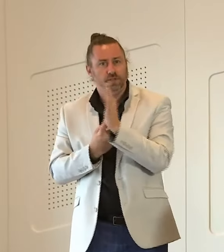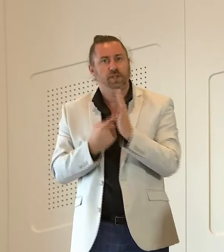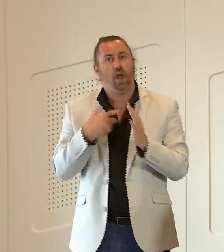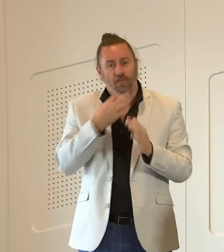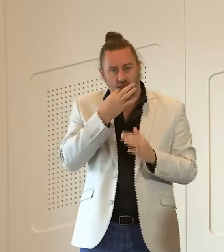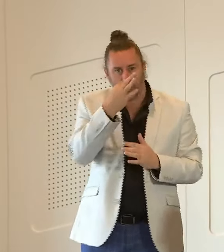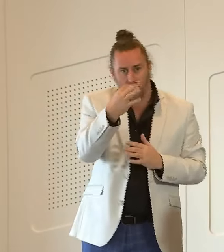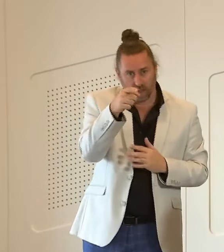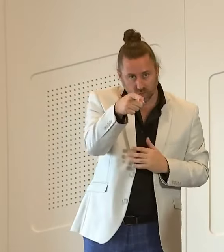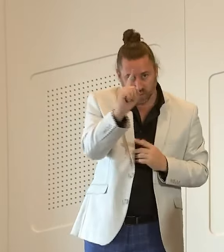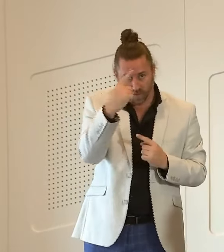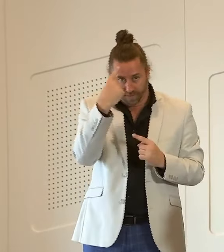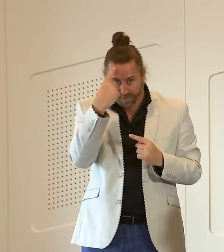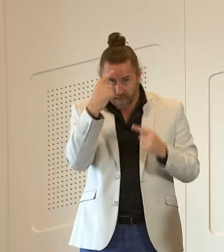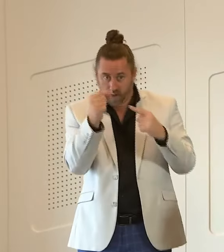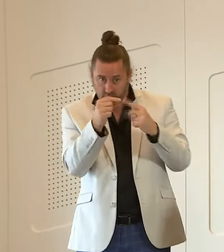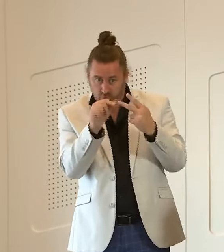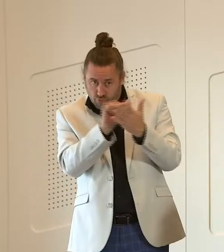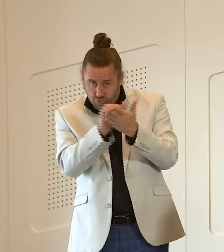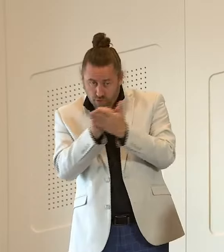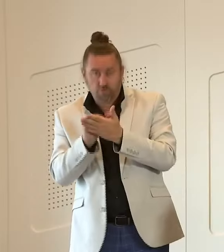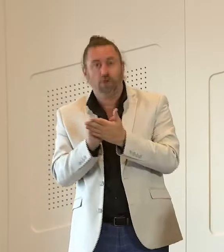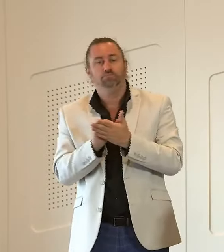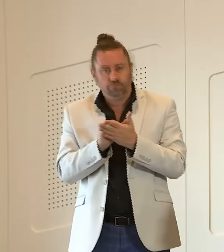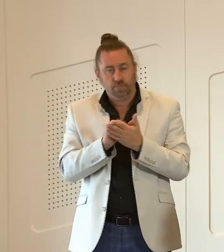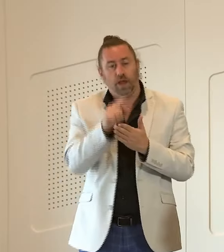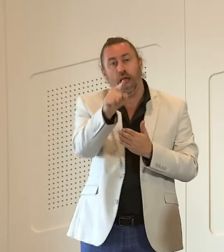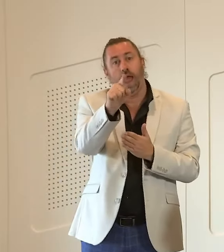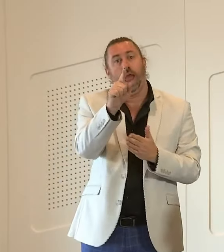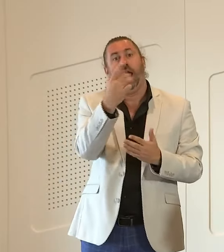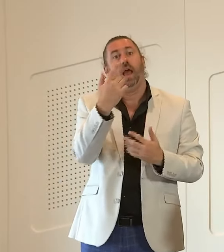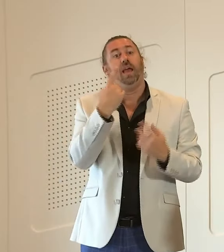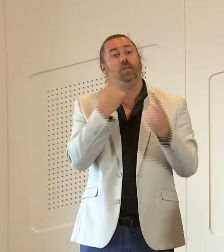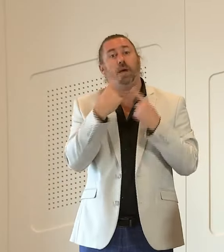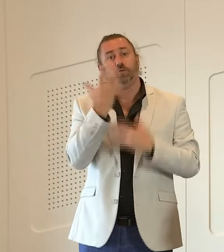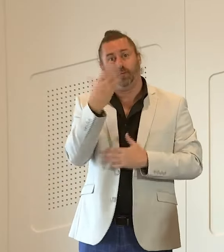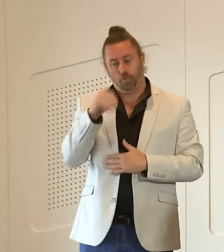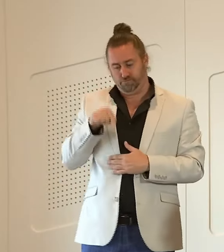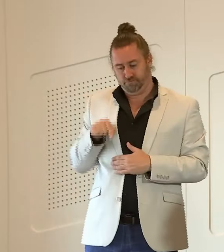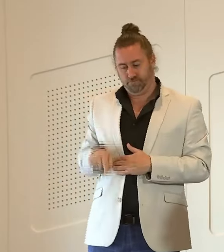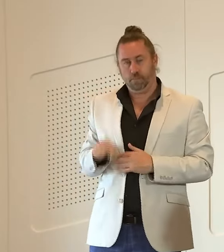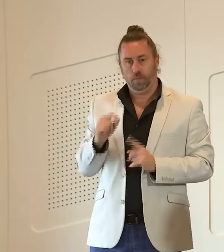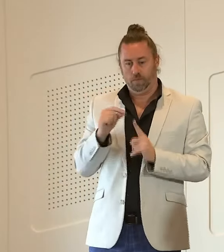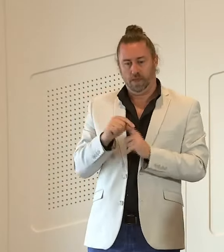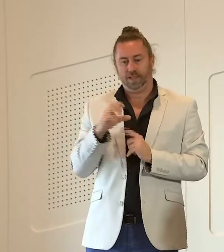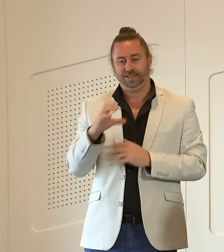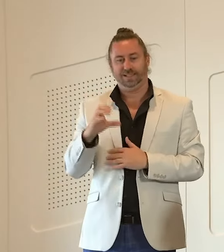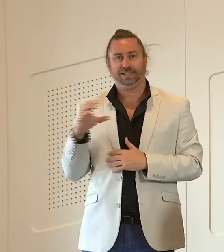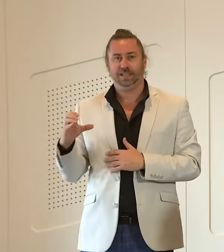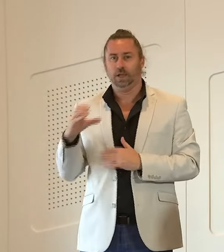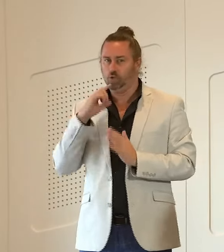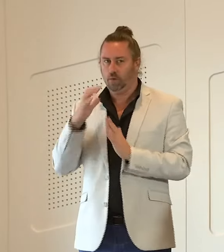fitzgerald and they come out of the report the p triple c report and they are very specific